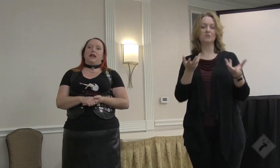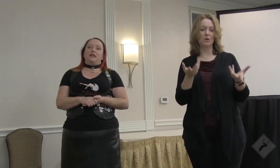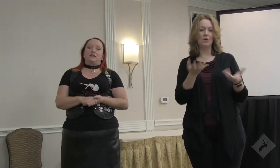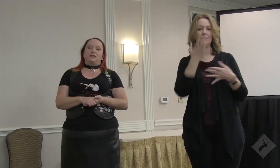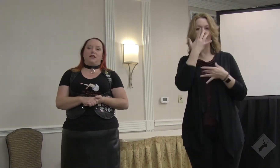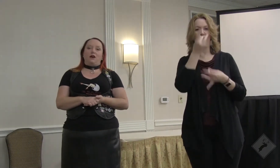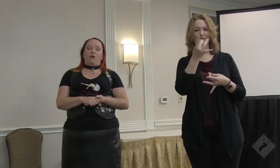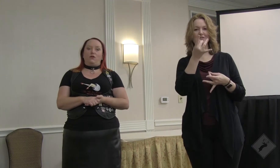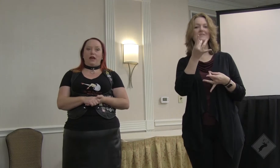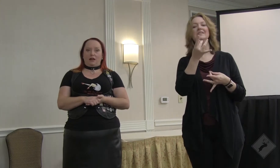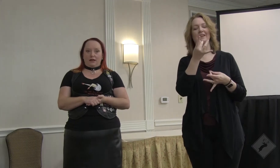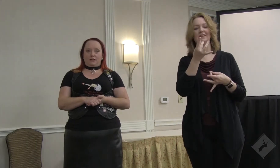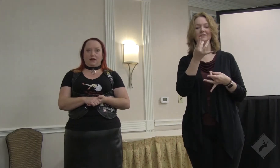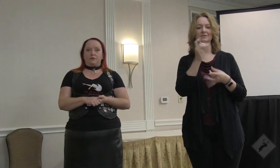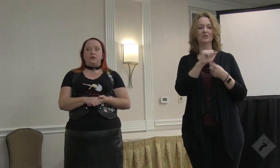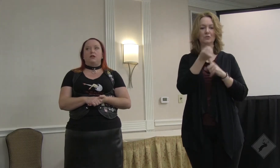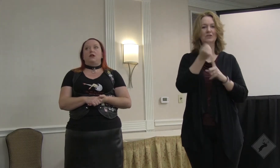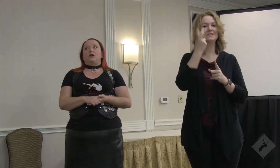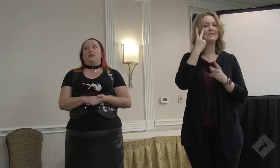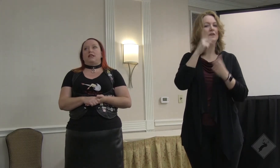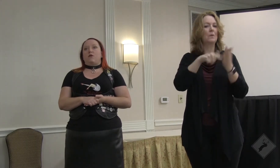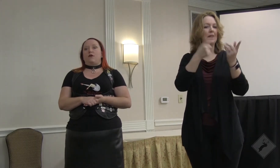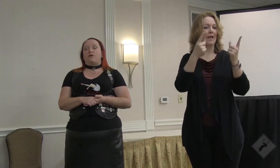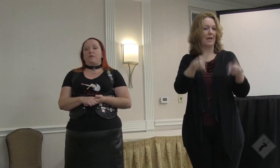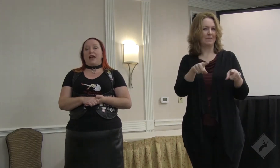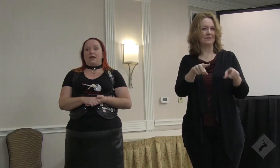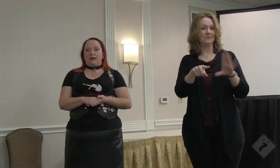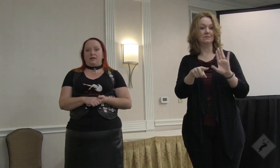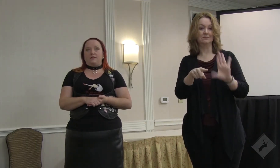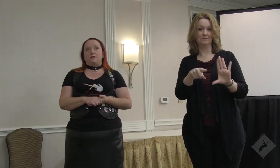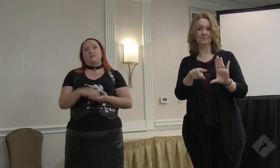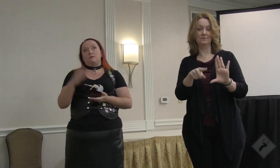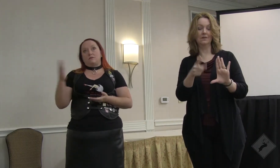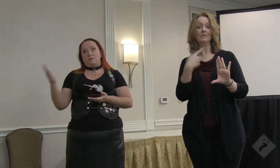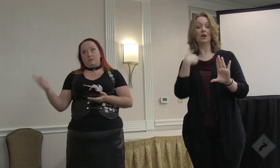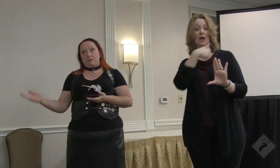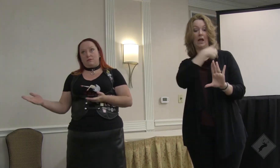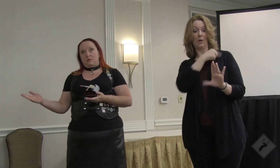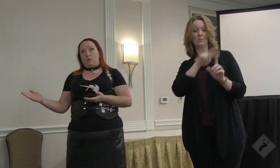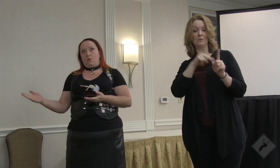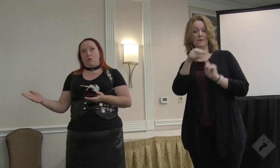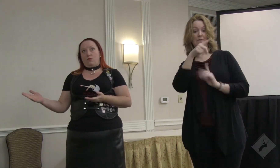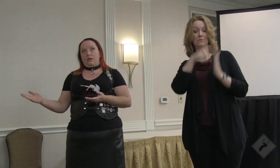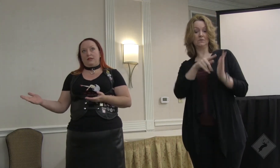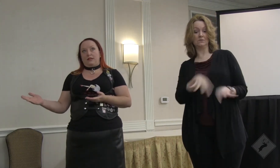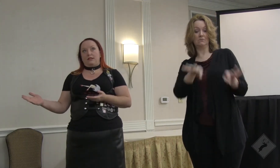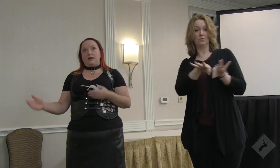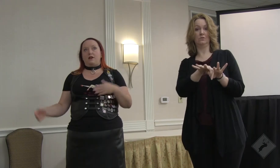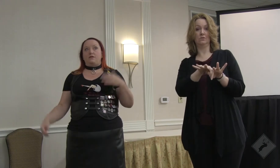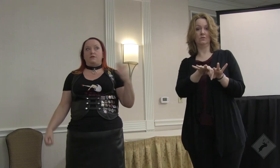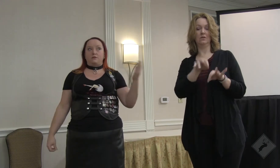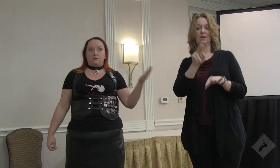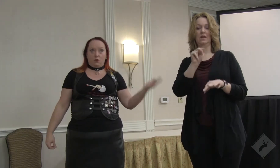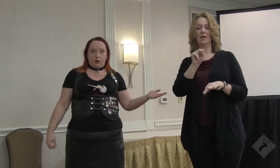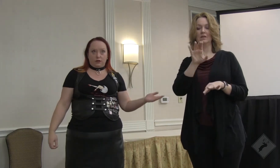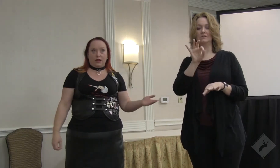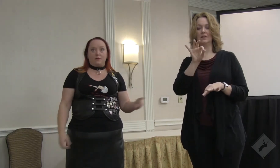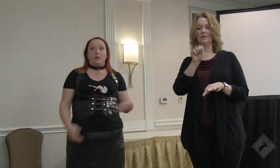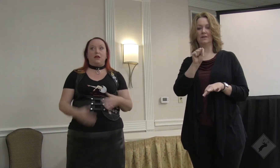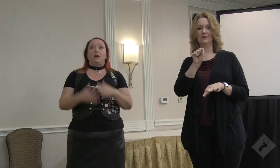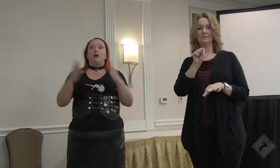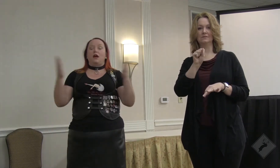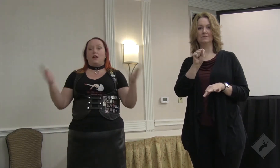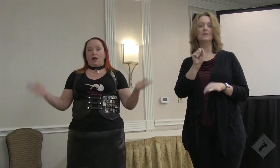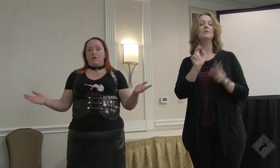be an interesting case to see how that lines up. The takeaway from that is, the NCSF lawyers